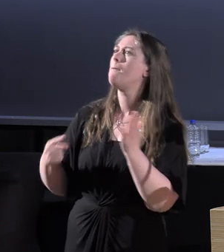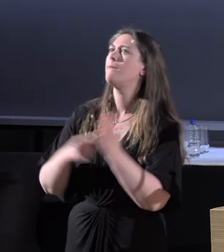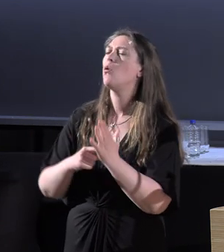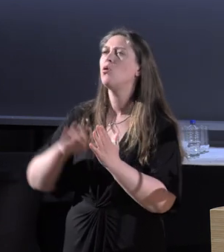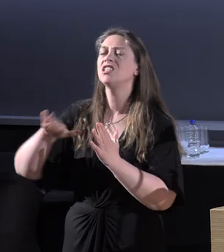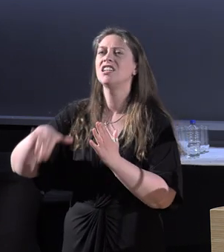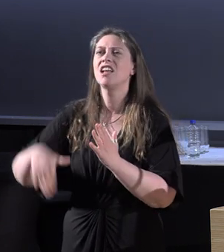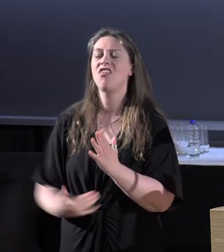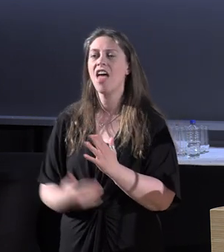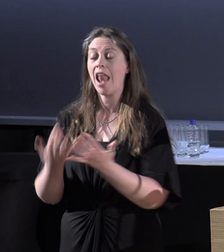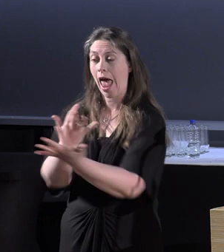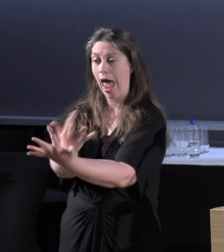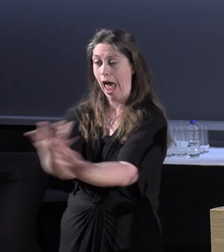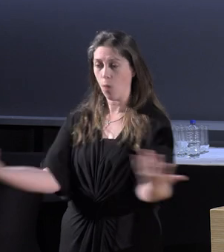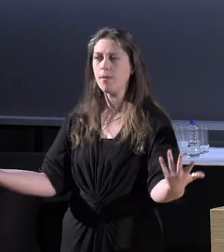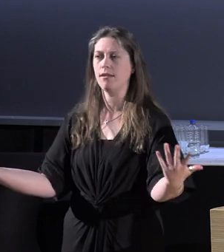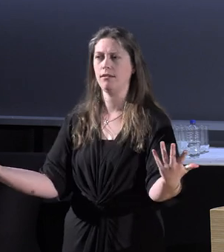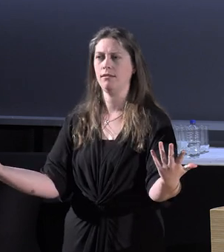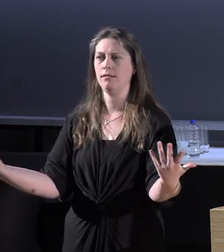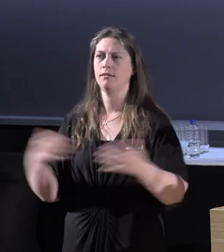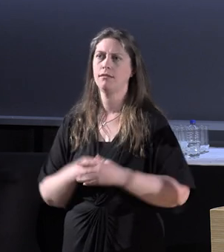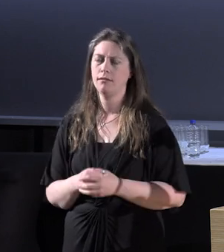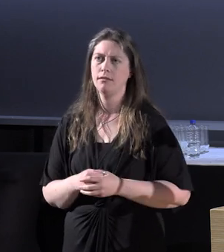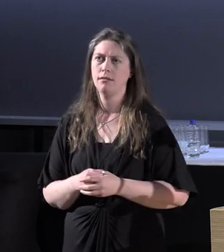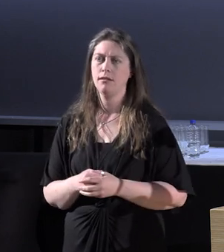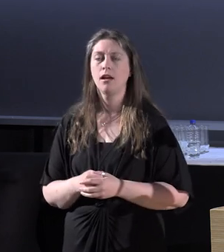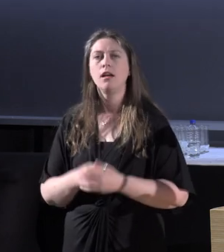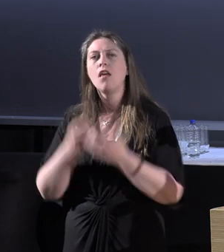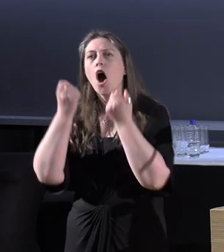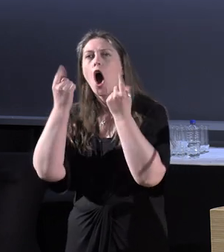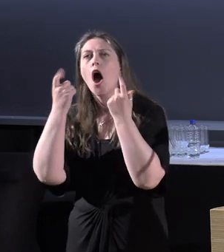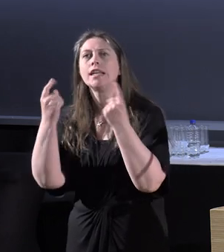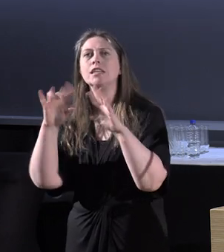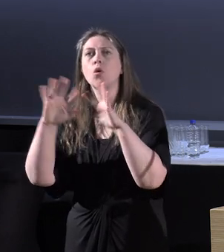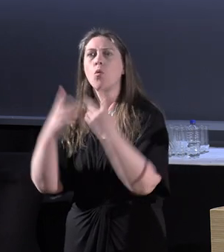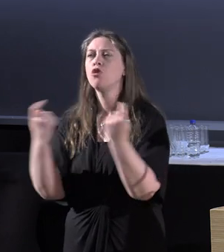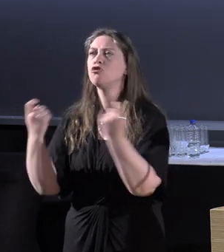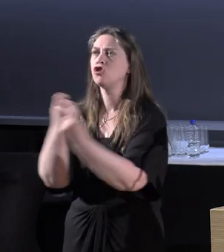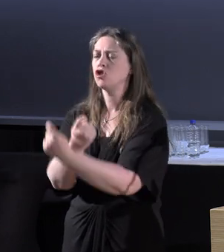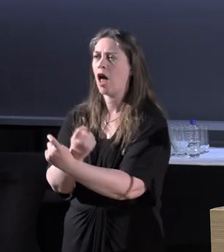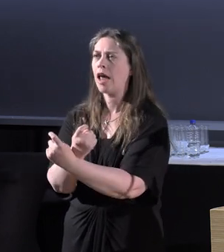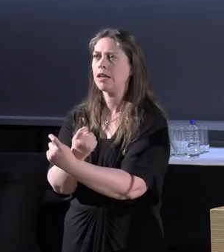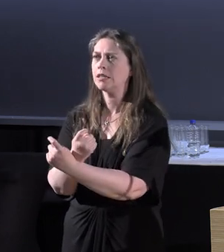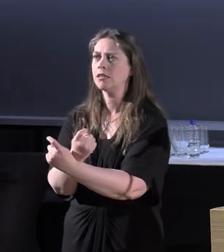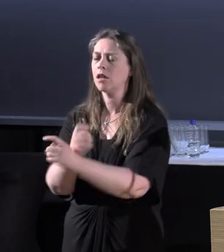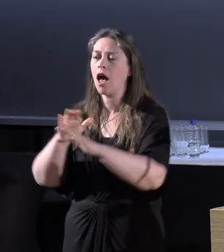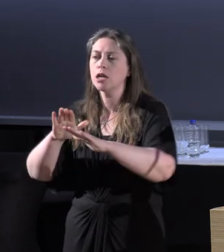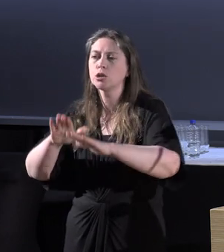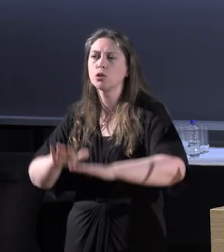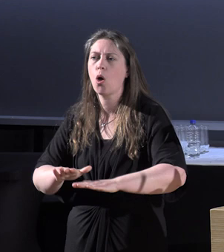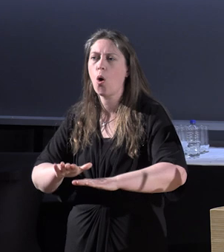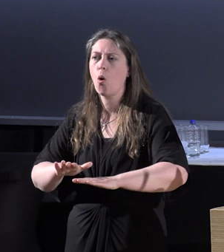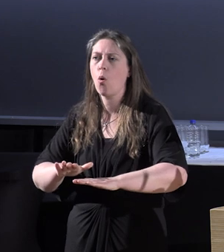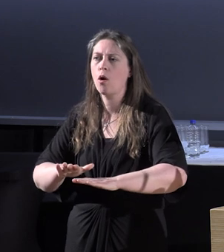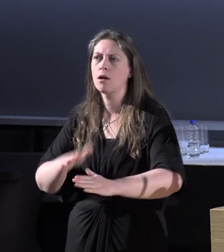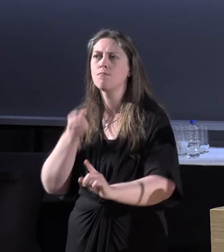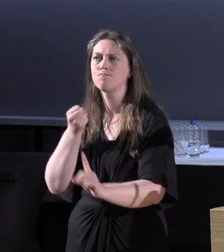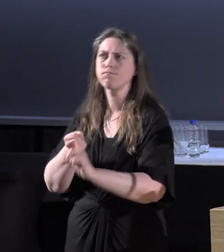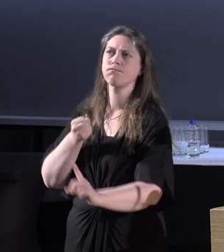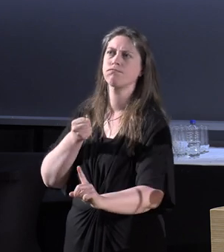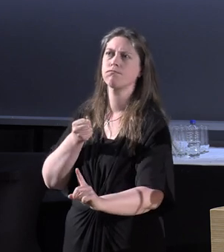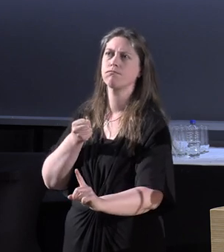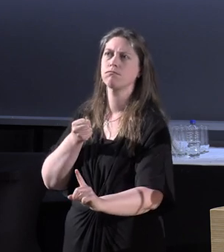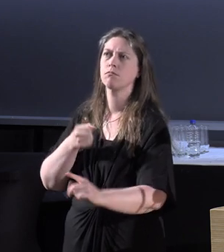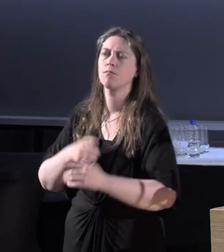than the quantity of outputs. Ideas that change the world. And so when I first came as a